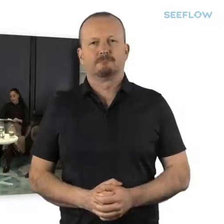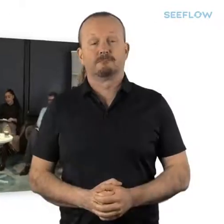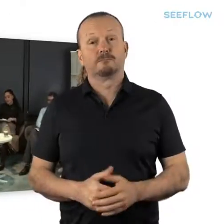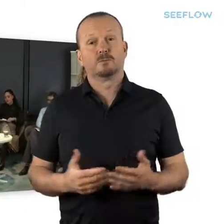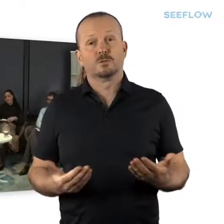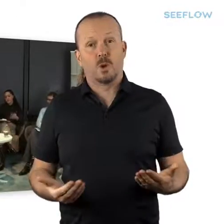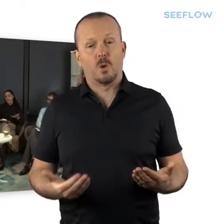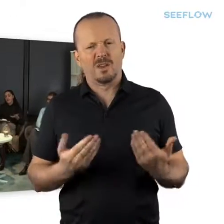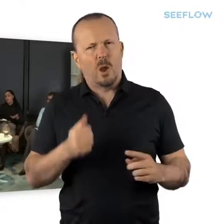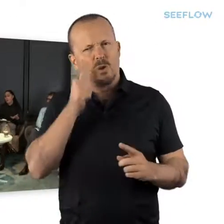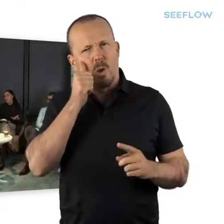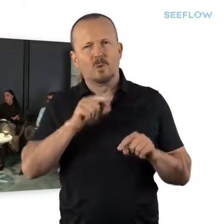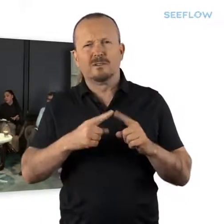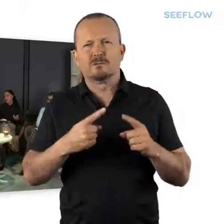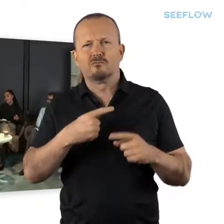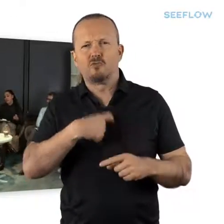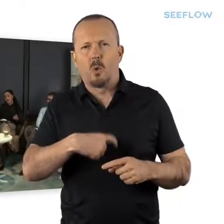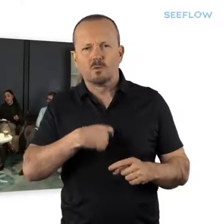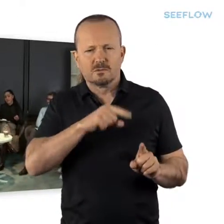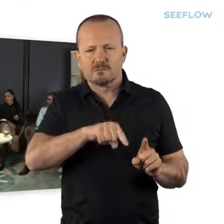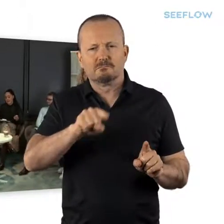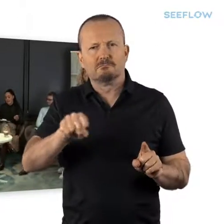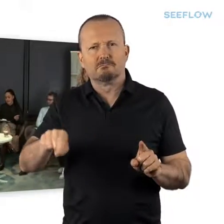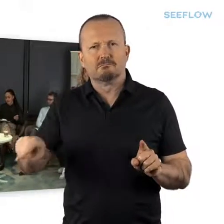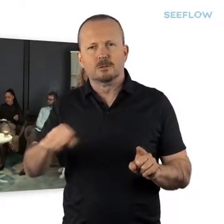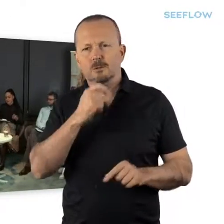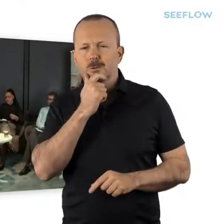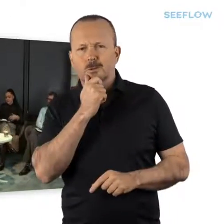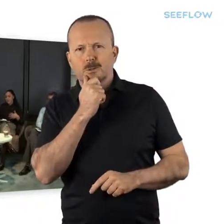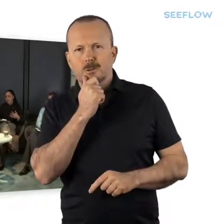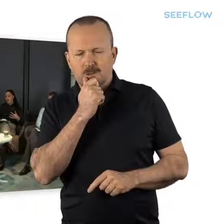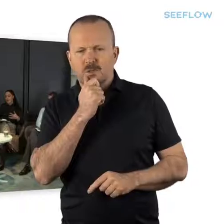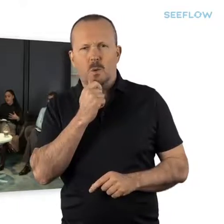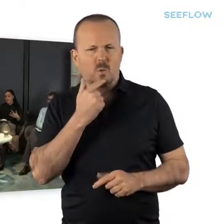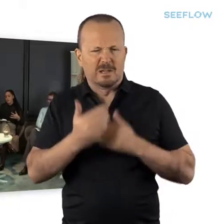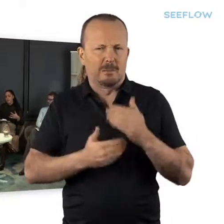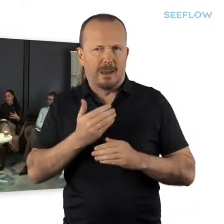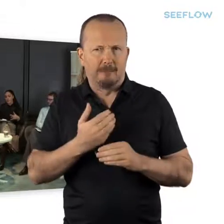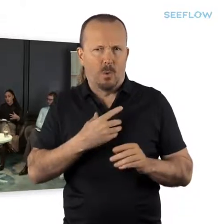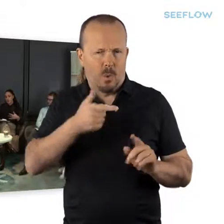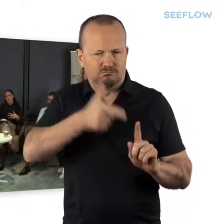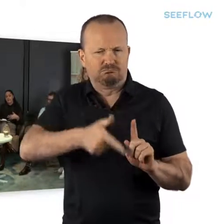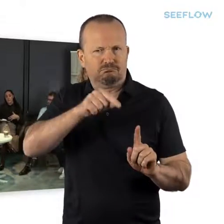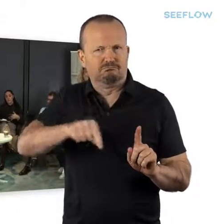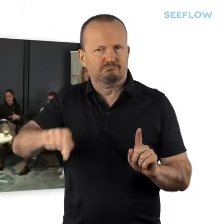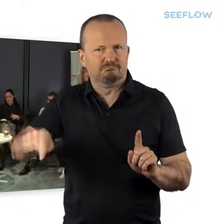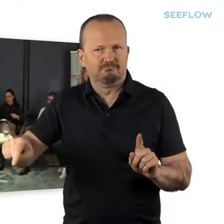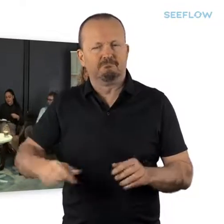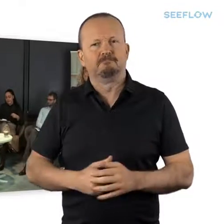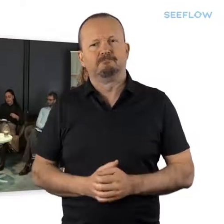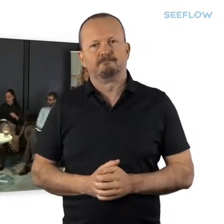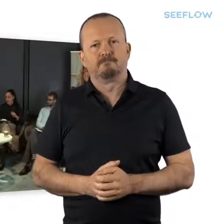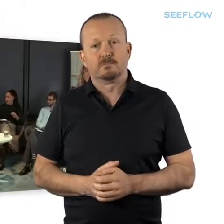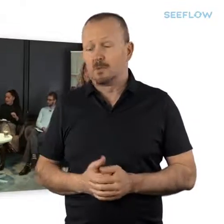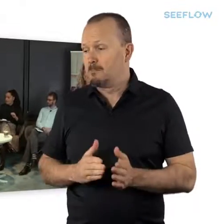So, we now know what positions you might consider standing for, and it would be good to explore these roles in a little more depth.